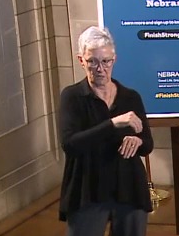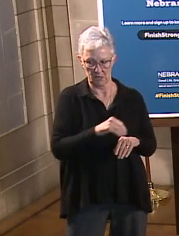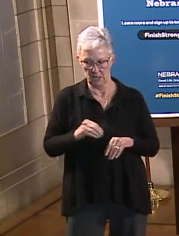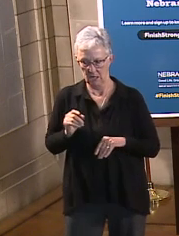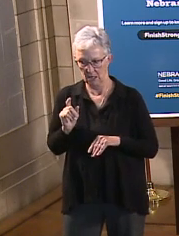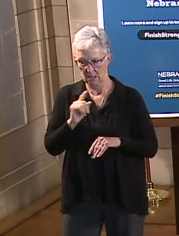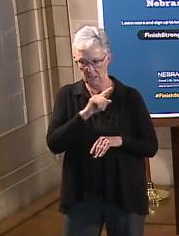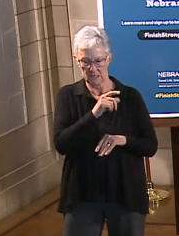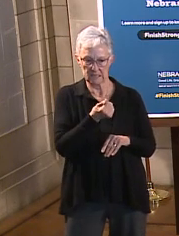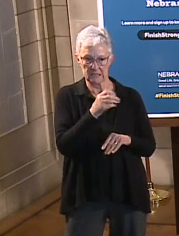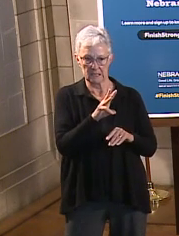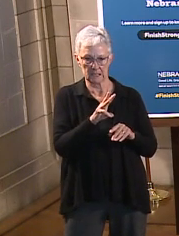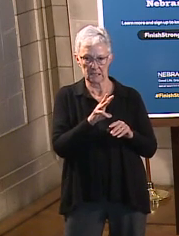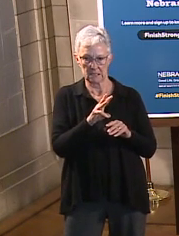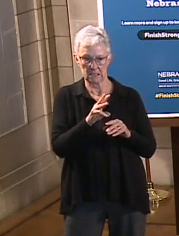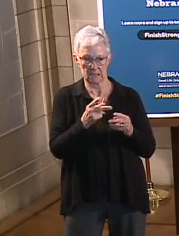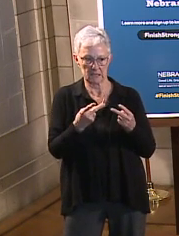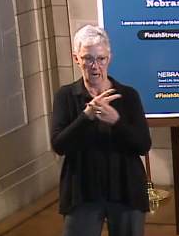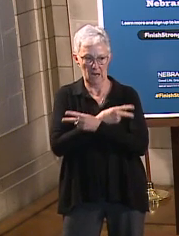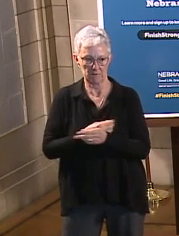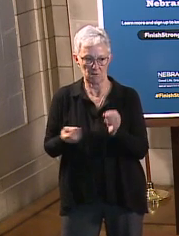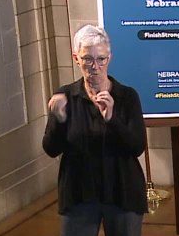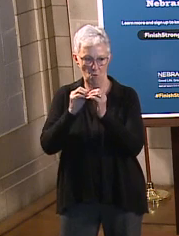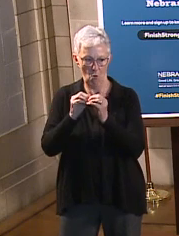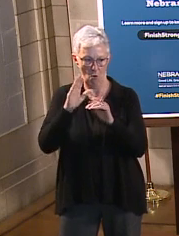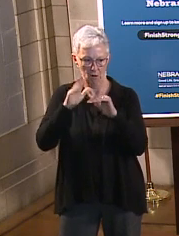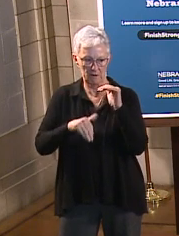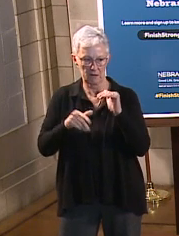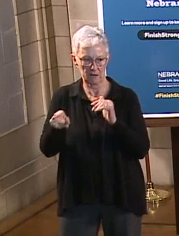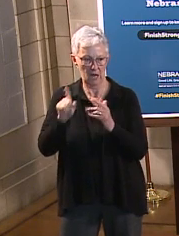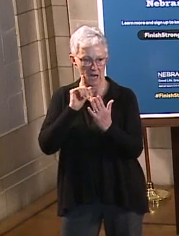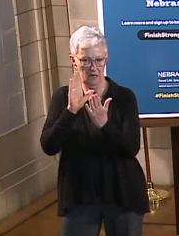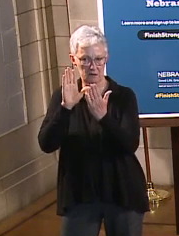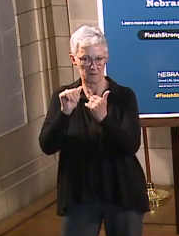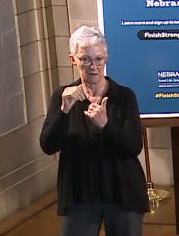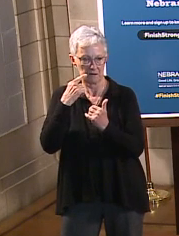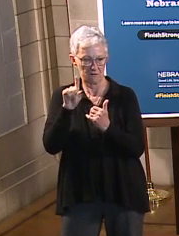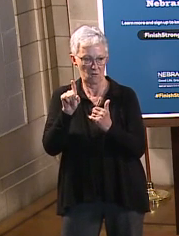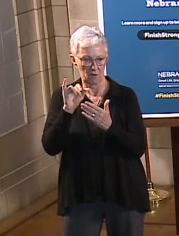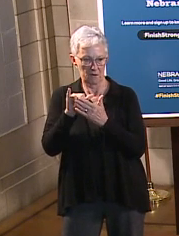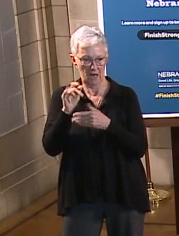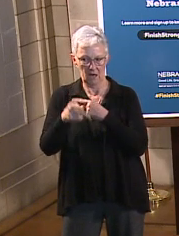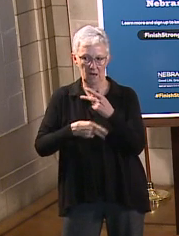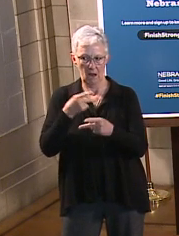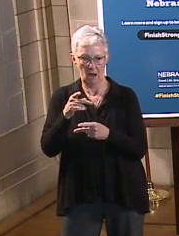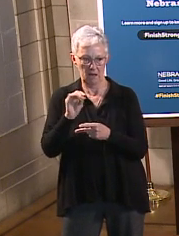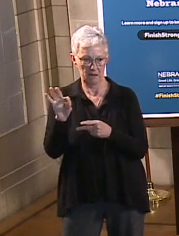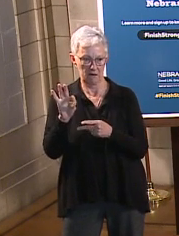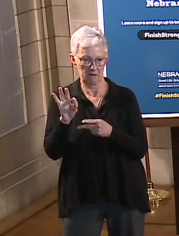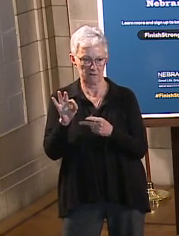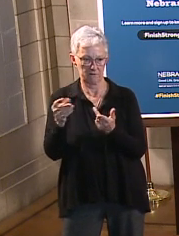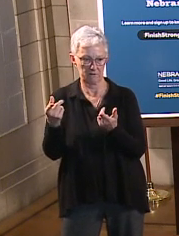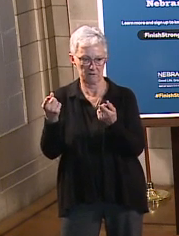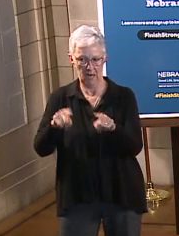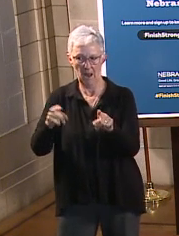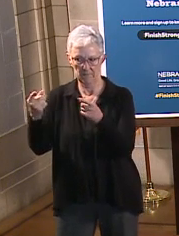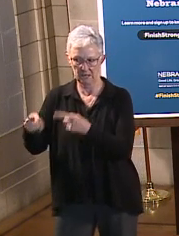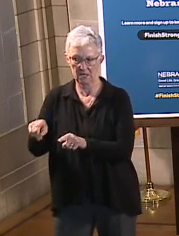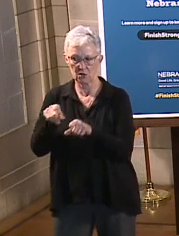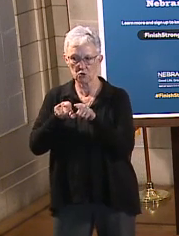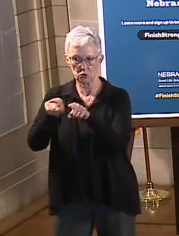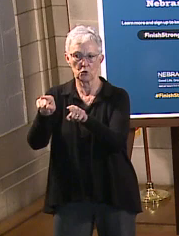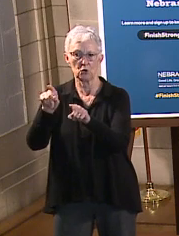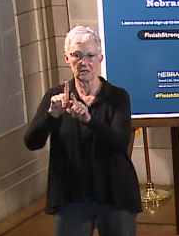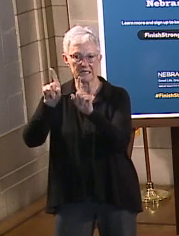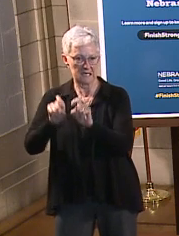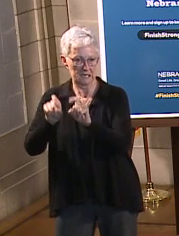what they experienced for these types of events in during that trial. So ongoing